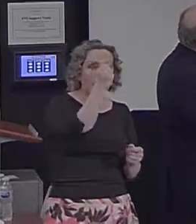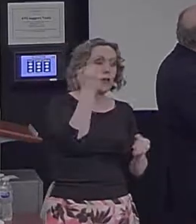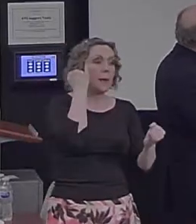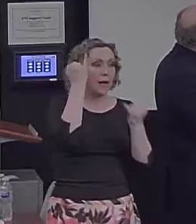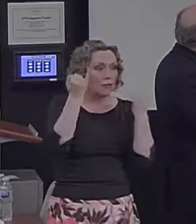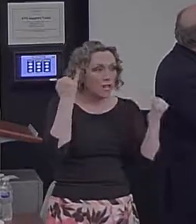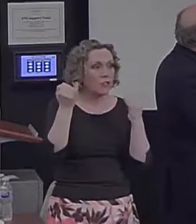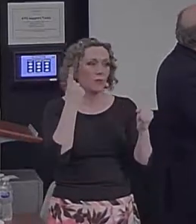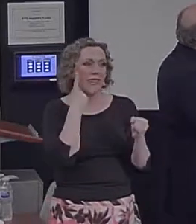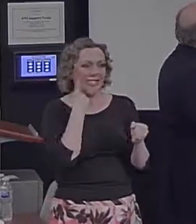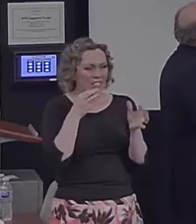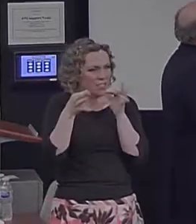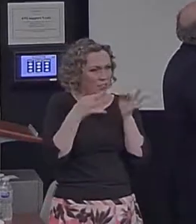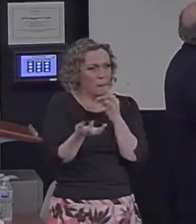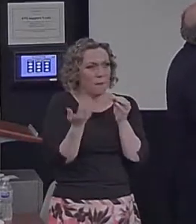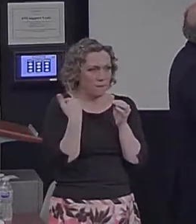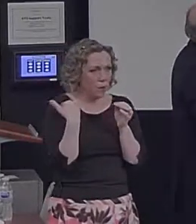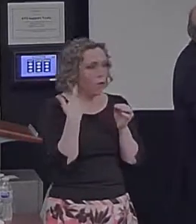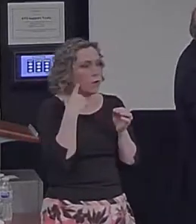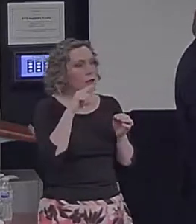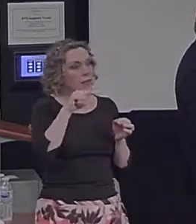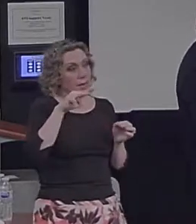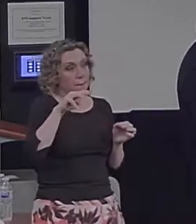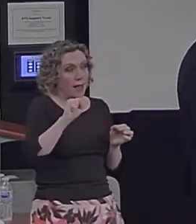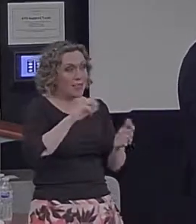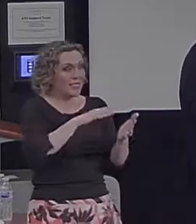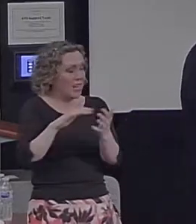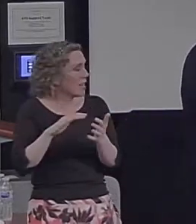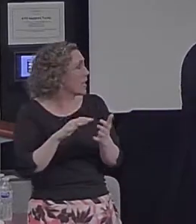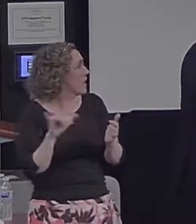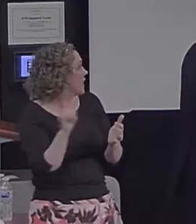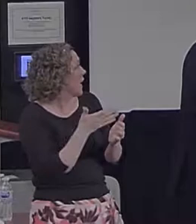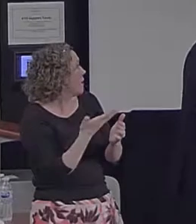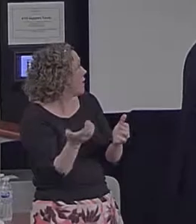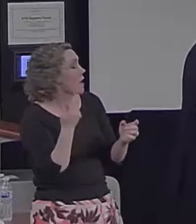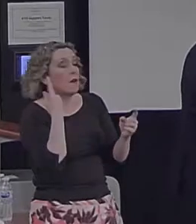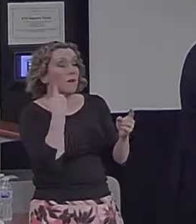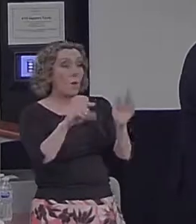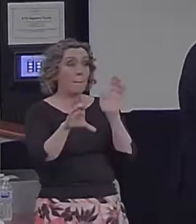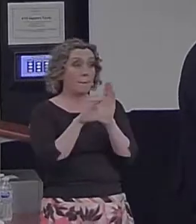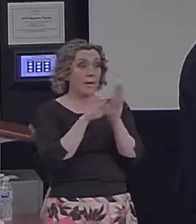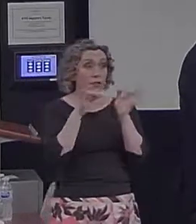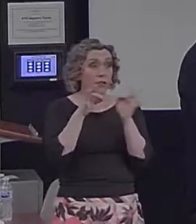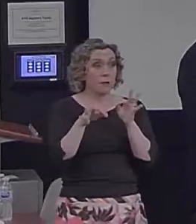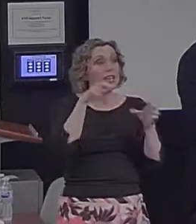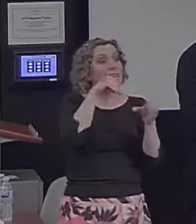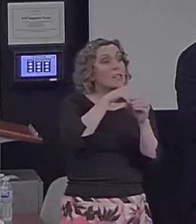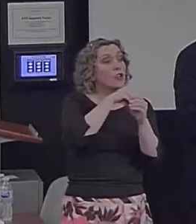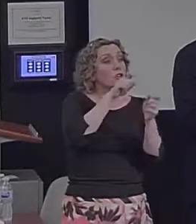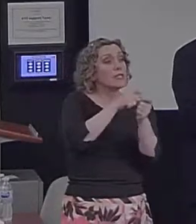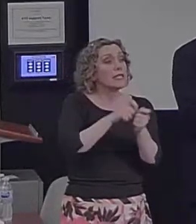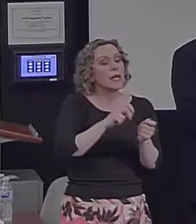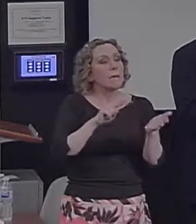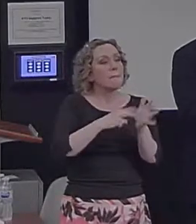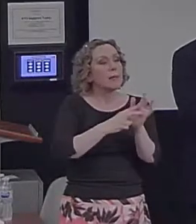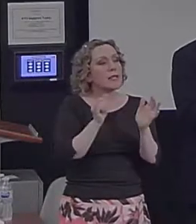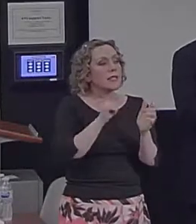you about earlier in the TMS study. For picture description, an internal detail is a detail that people agree is